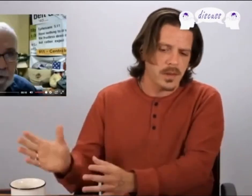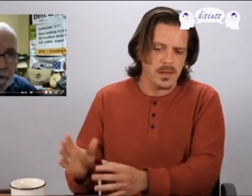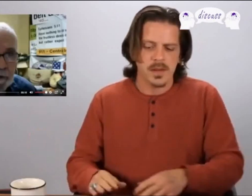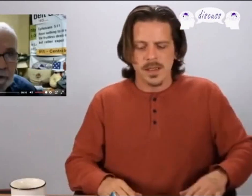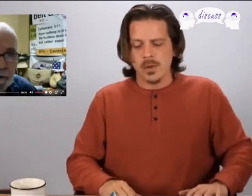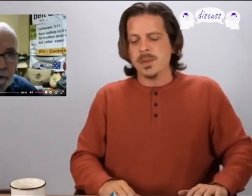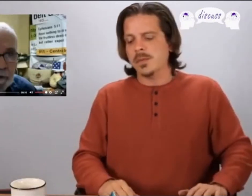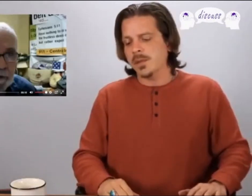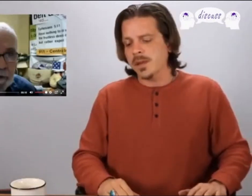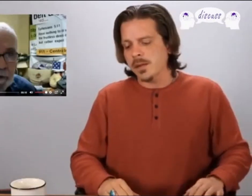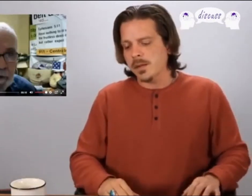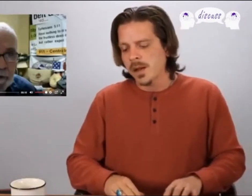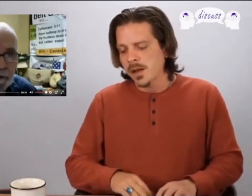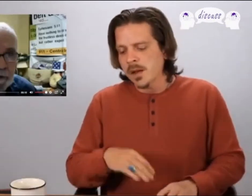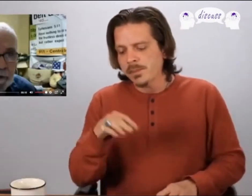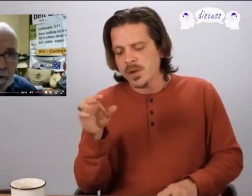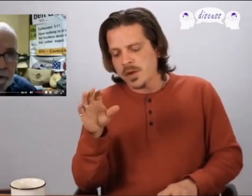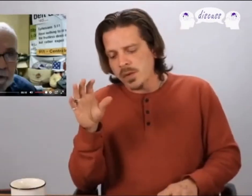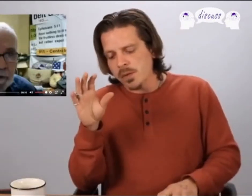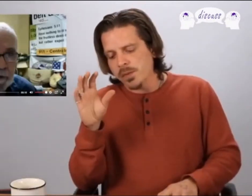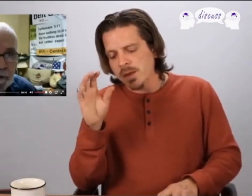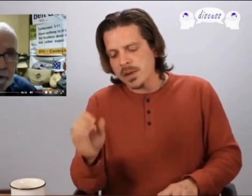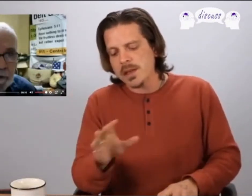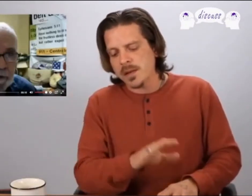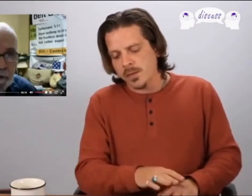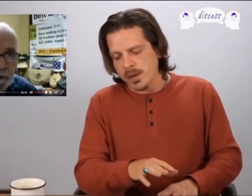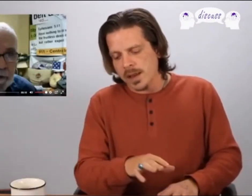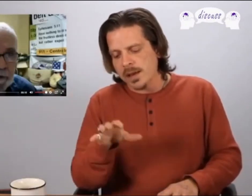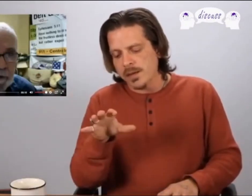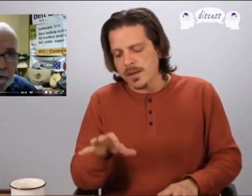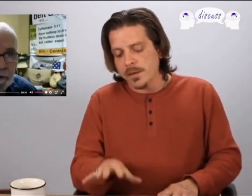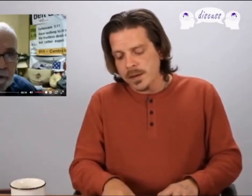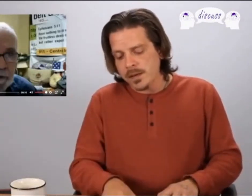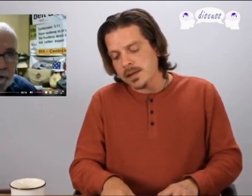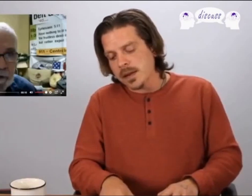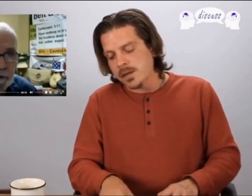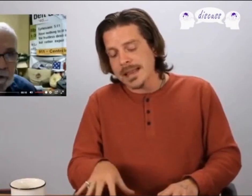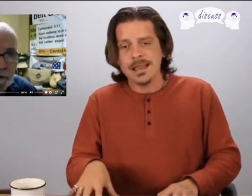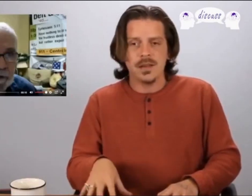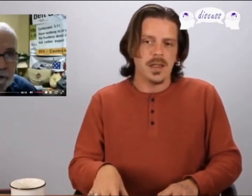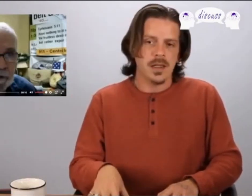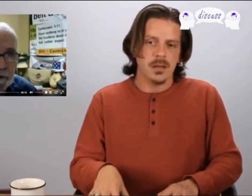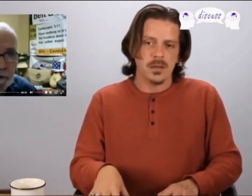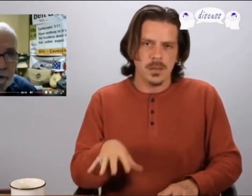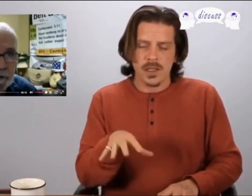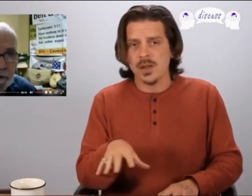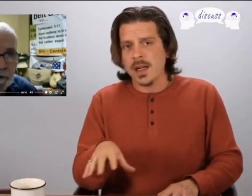don't understand why people are believing so timothy's on the run right now and field is actually in in jail remind you the guy